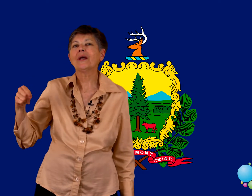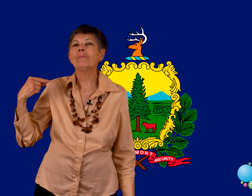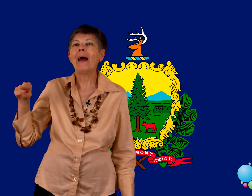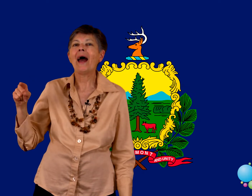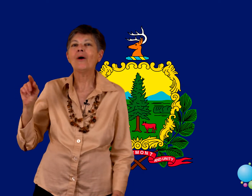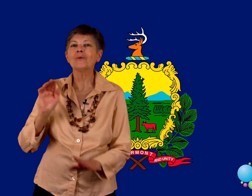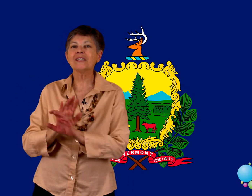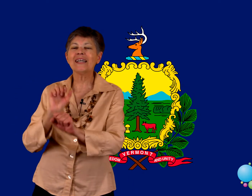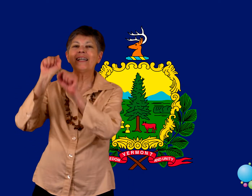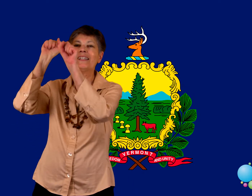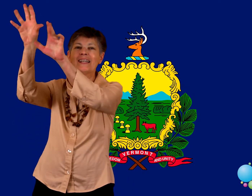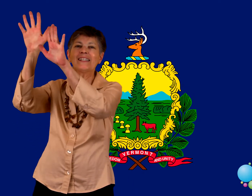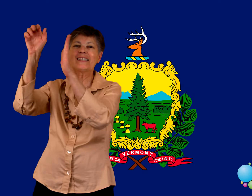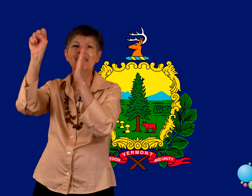mountain state.